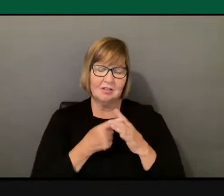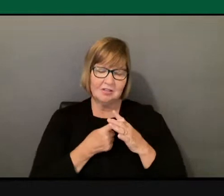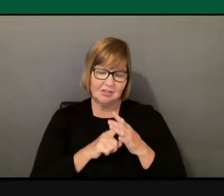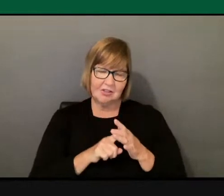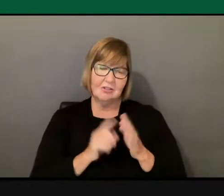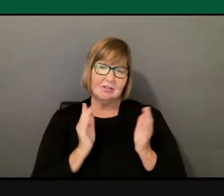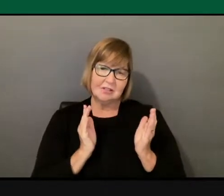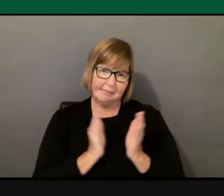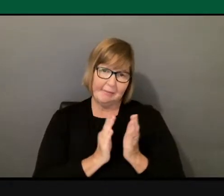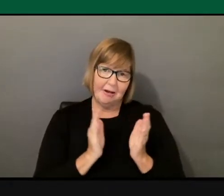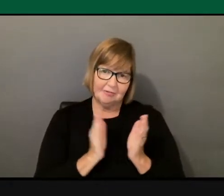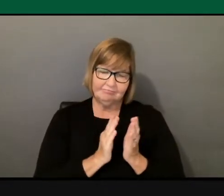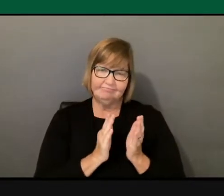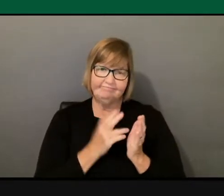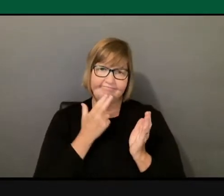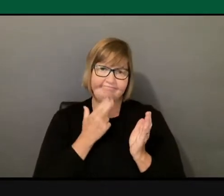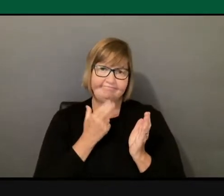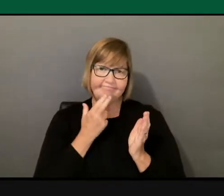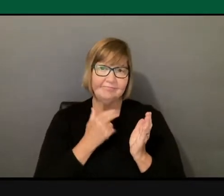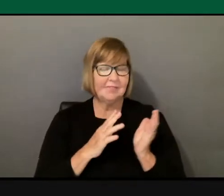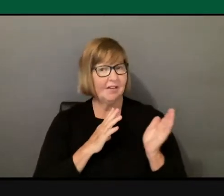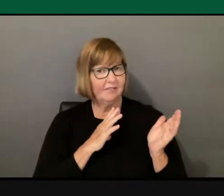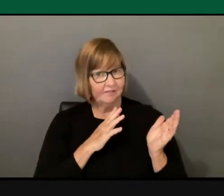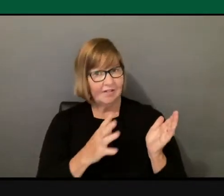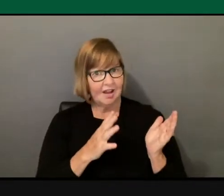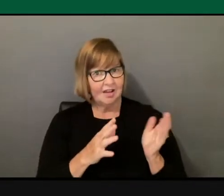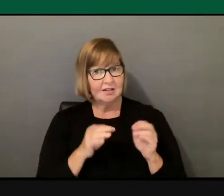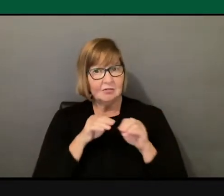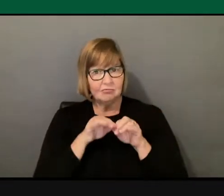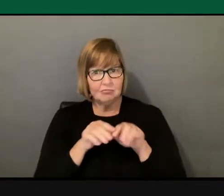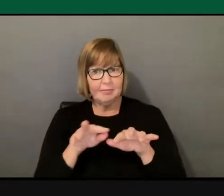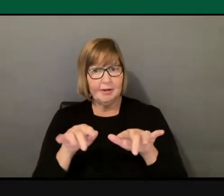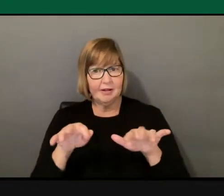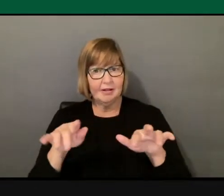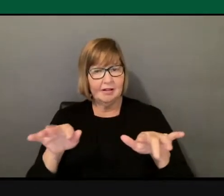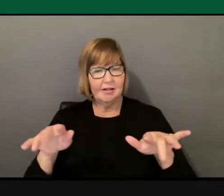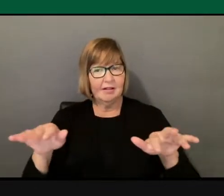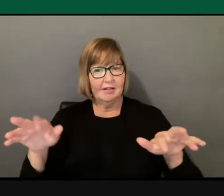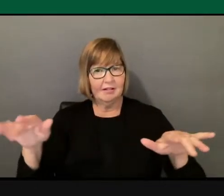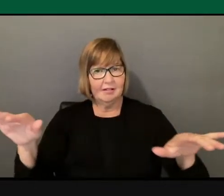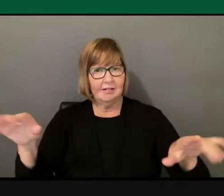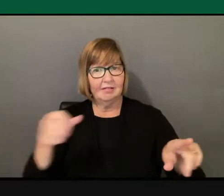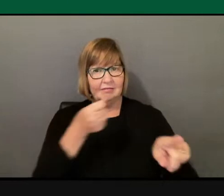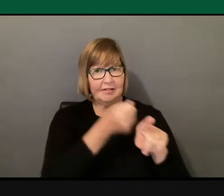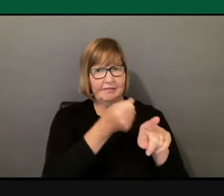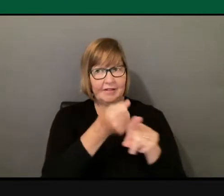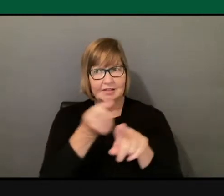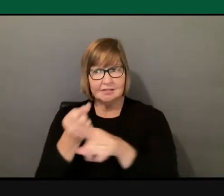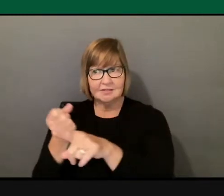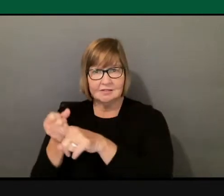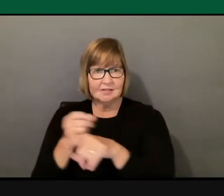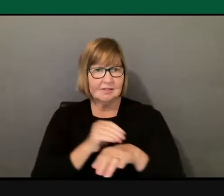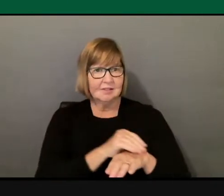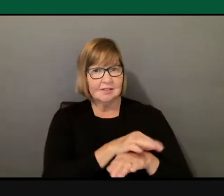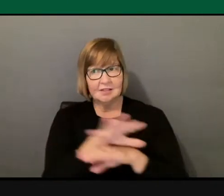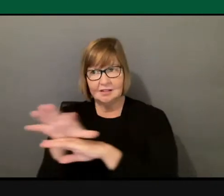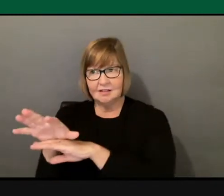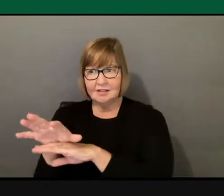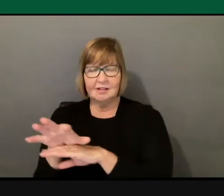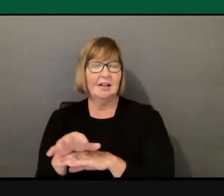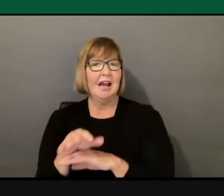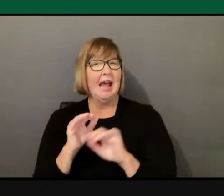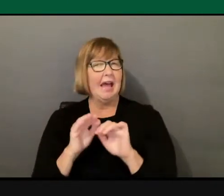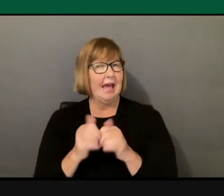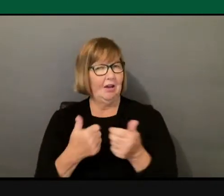those actually all have ripple effects. So I think you start by saying, how do I want to be?